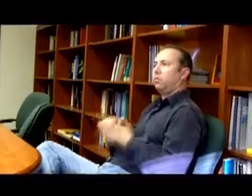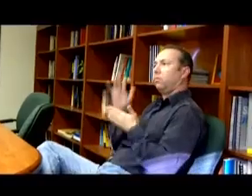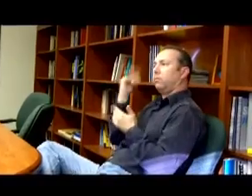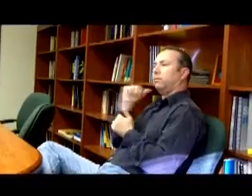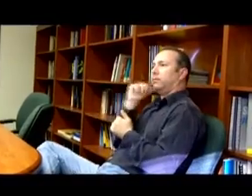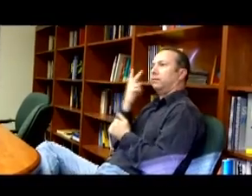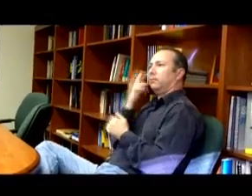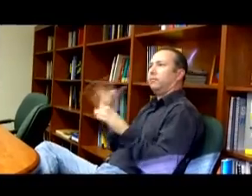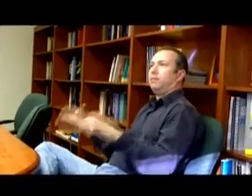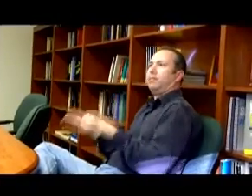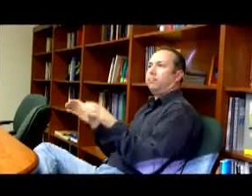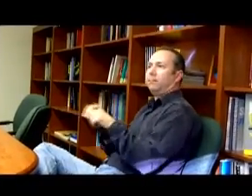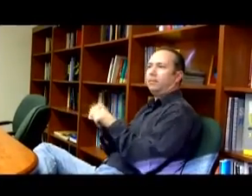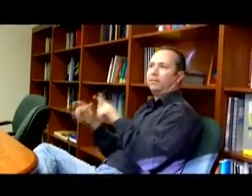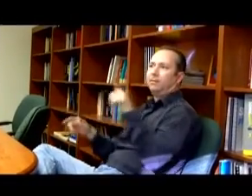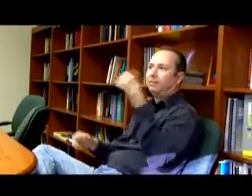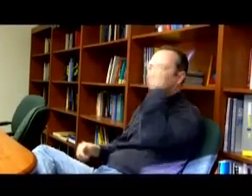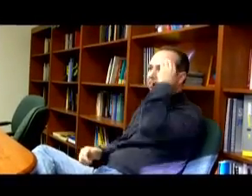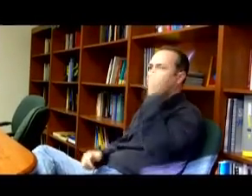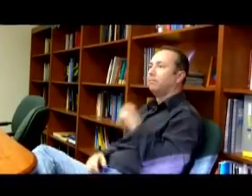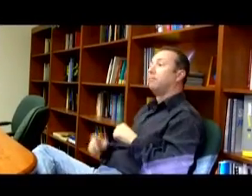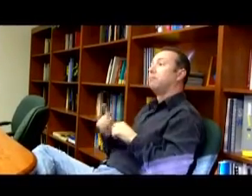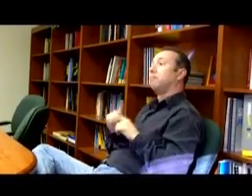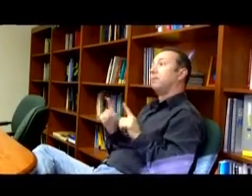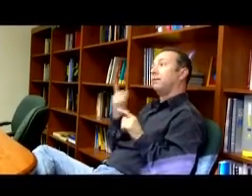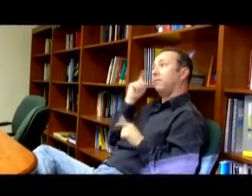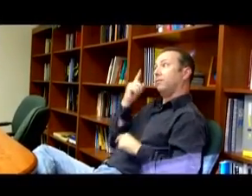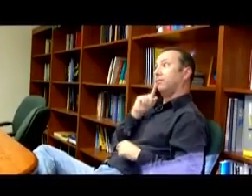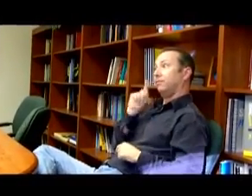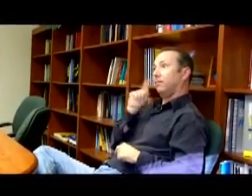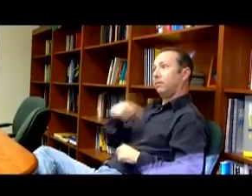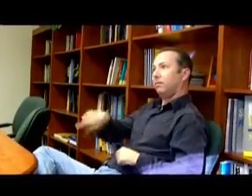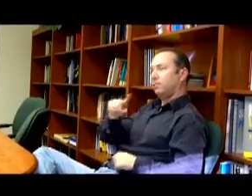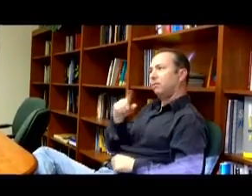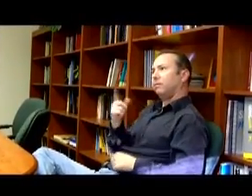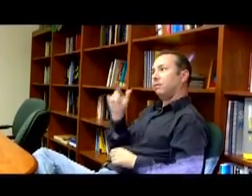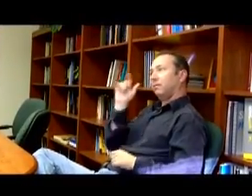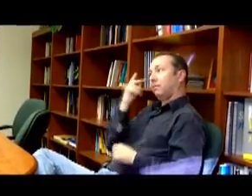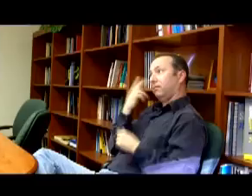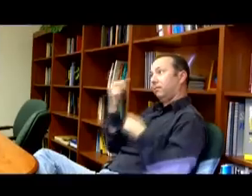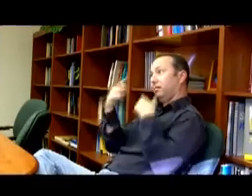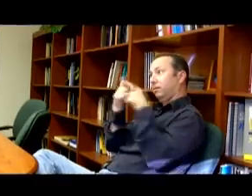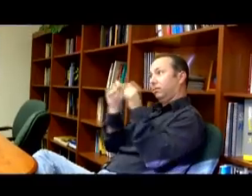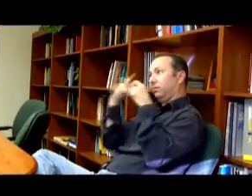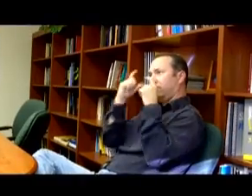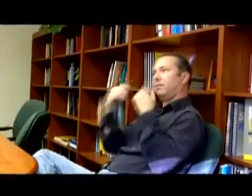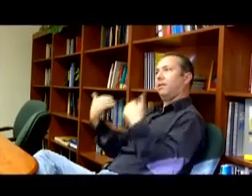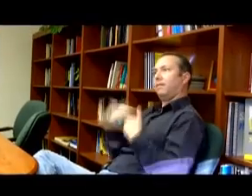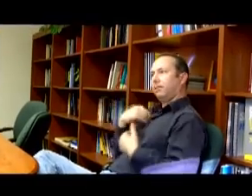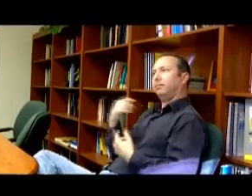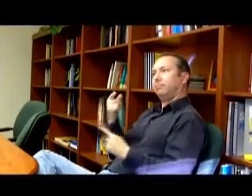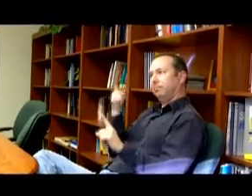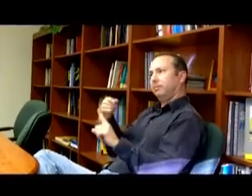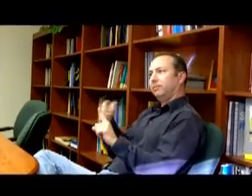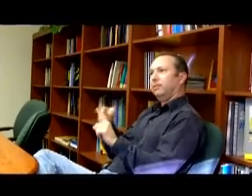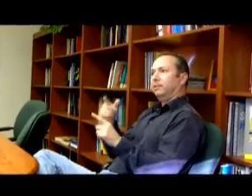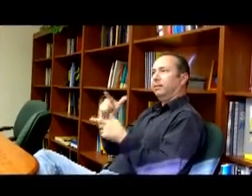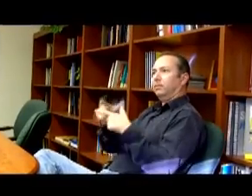So they don't have that kind of processing in the left hemisphere. But when deaf people see it, they have specific linguistic